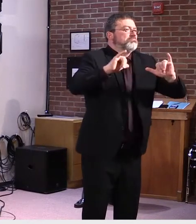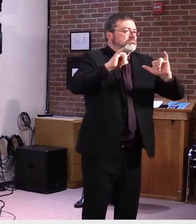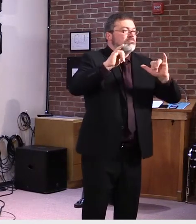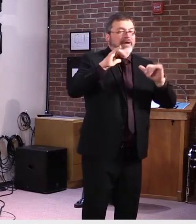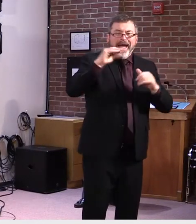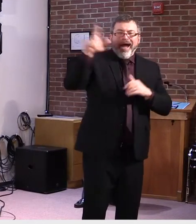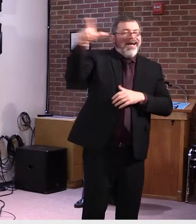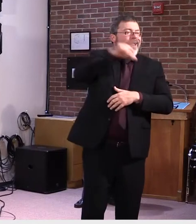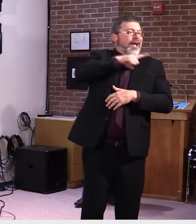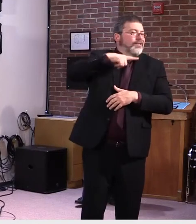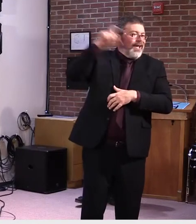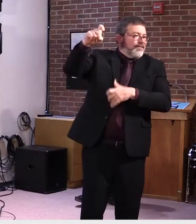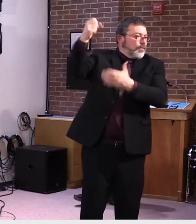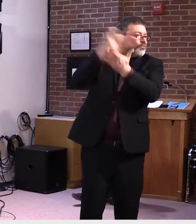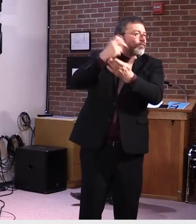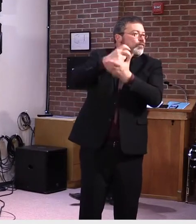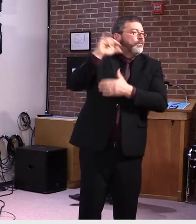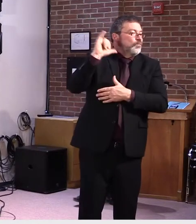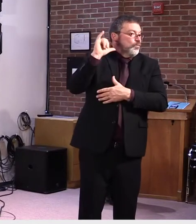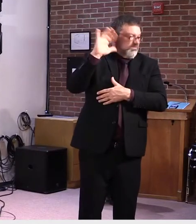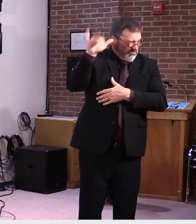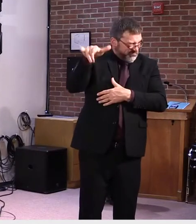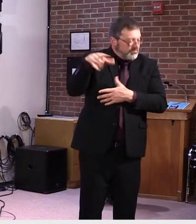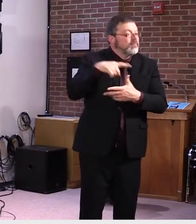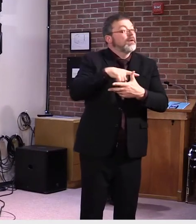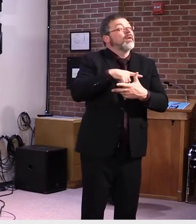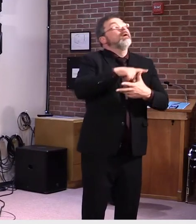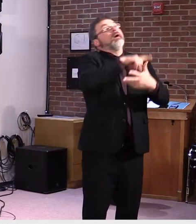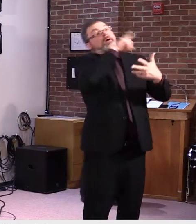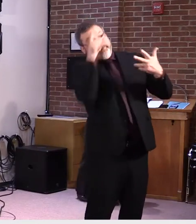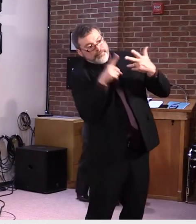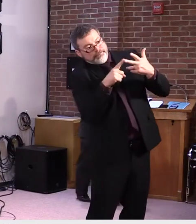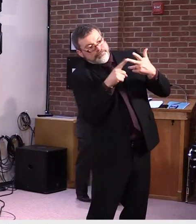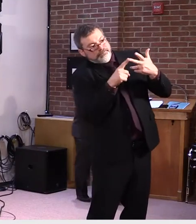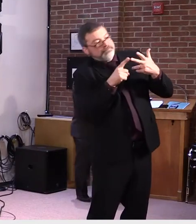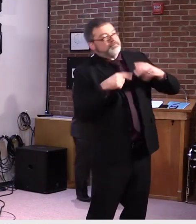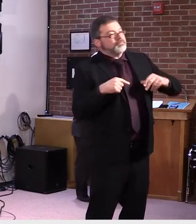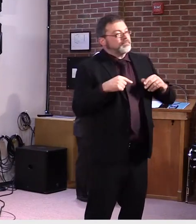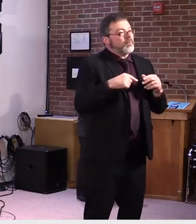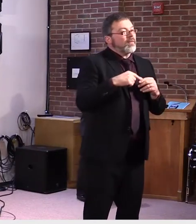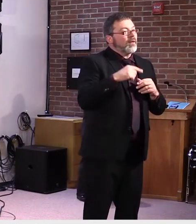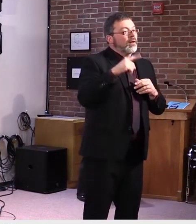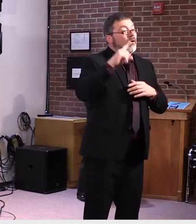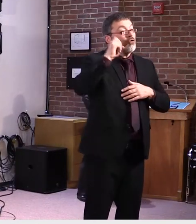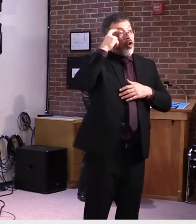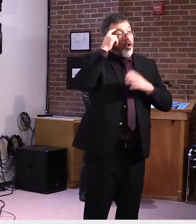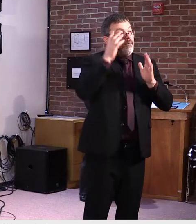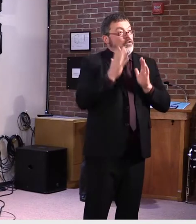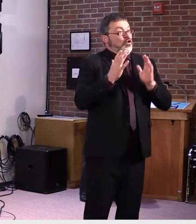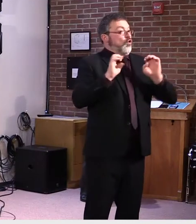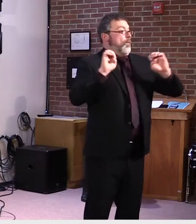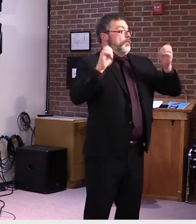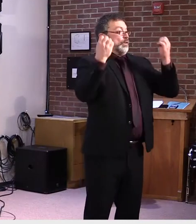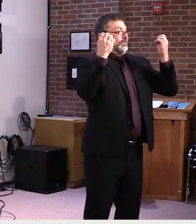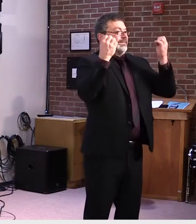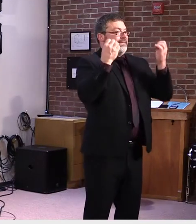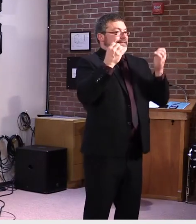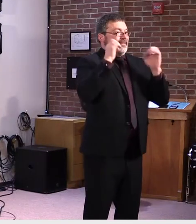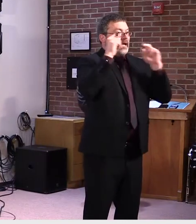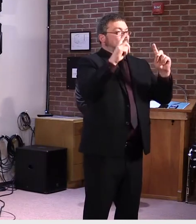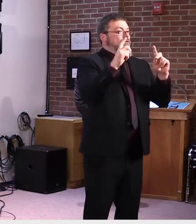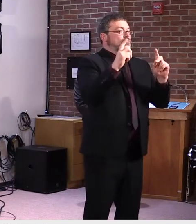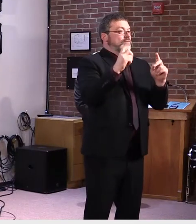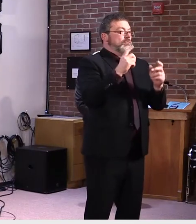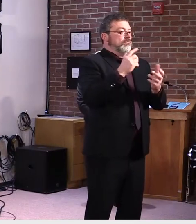The third pot of CARES Act money are GEAR funds, or the Governor's Emergency Education Relief Funds, which total about four million dollars in Vermont.